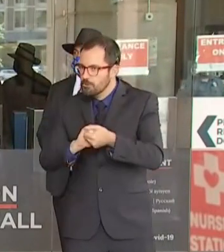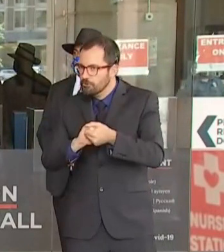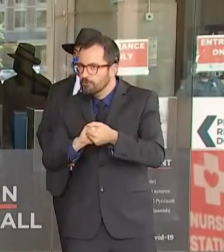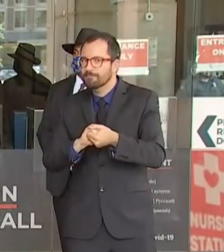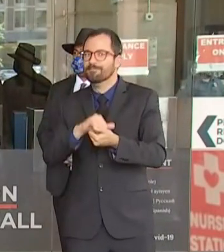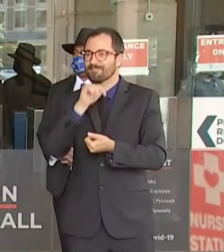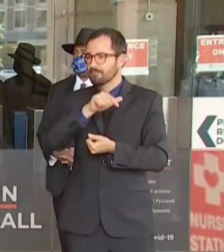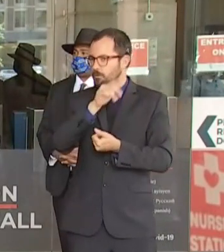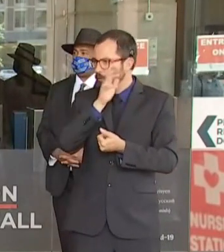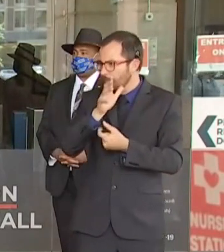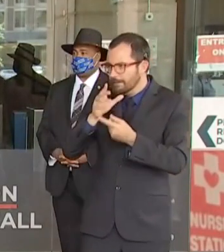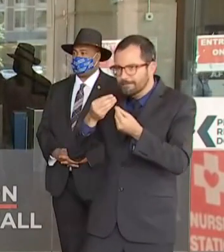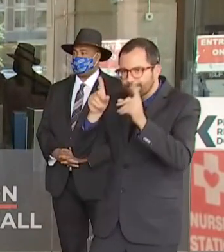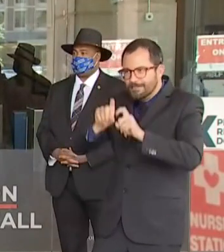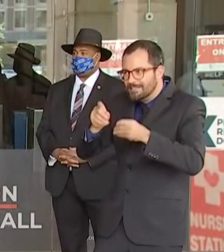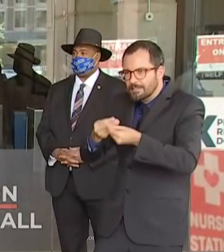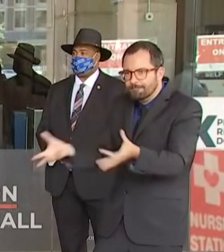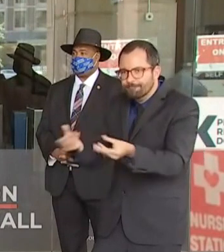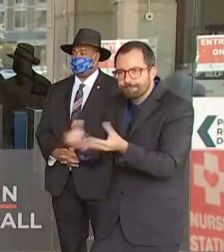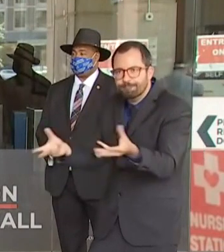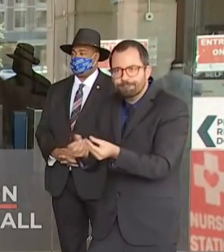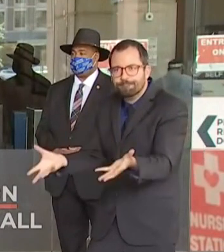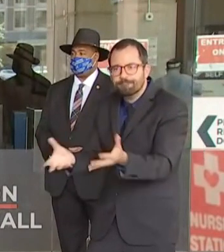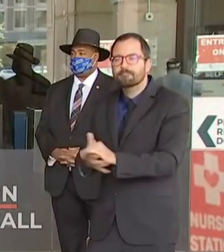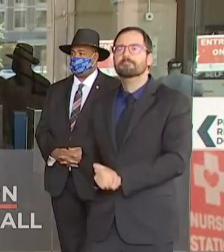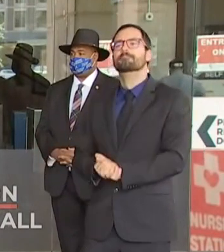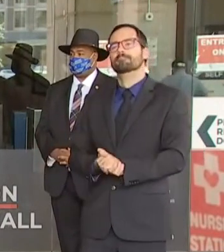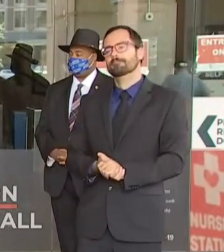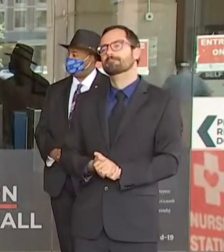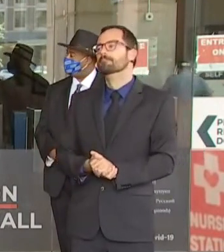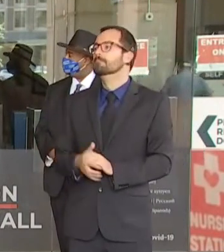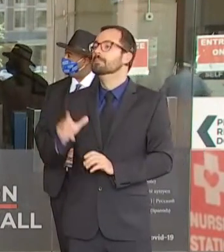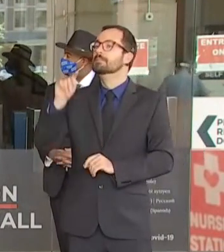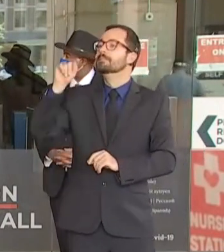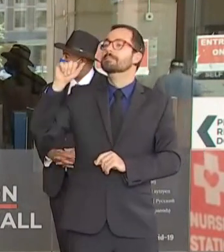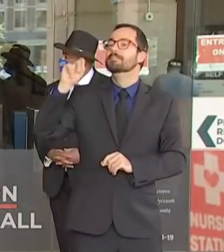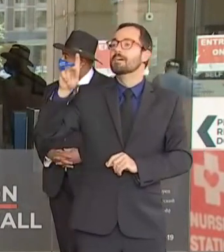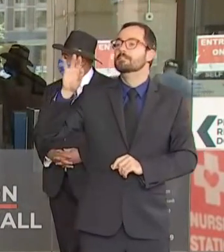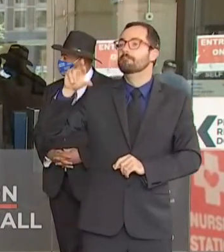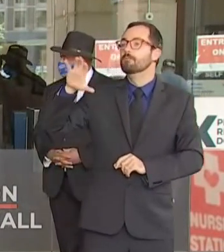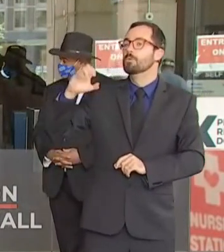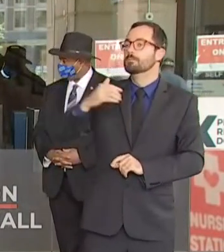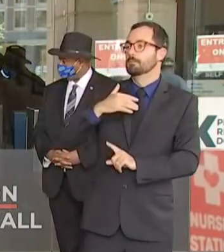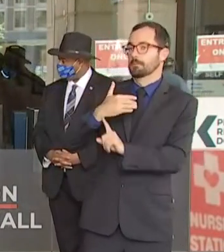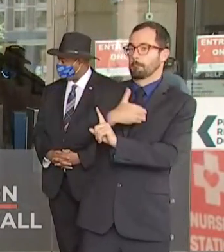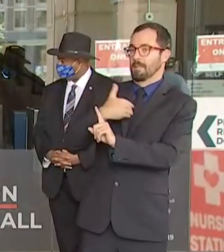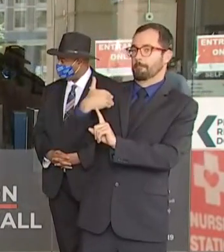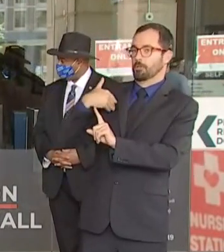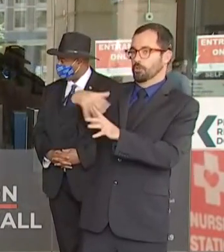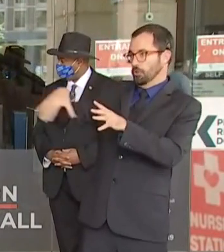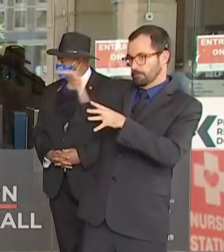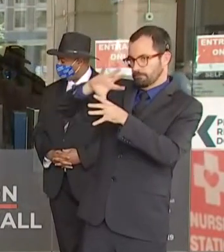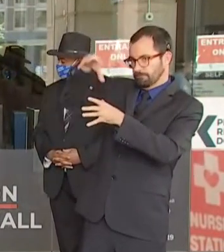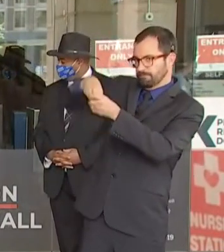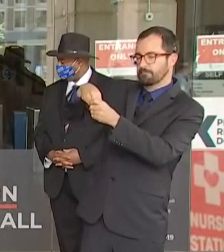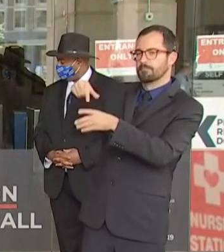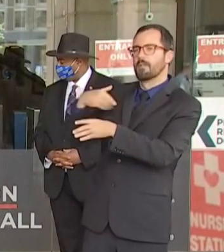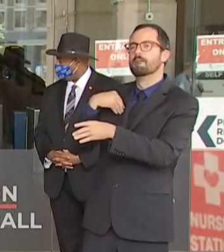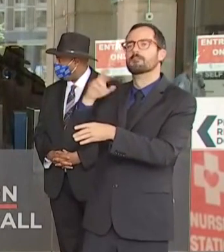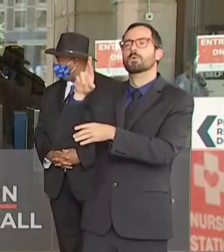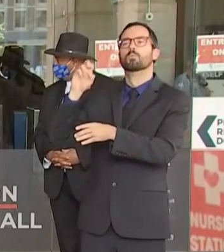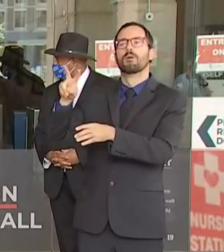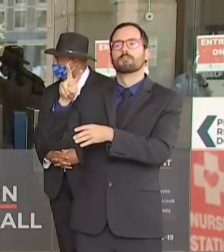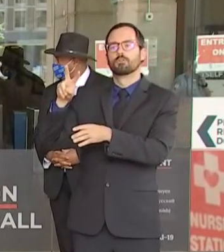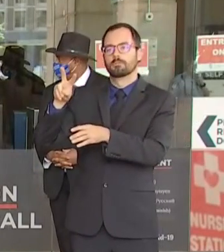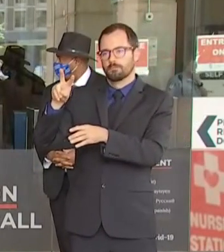about the grants and the testing access plan. Reverend Sam Acevedo is associate pastor of the Lion of Judah Congregation in